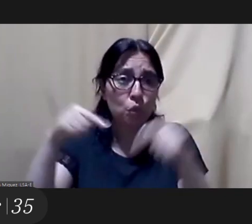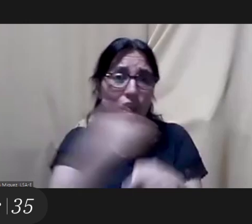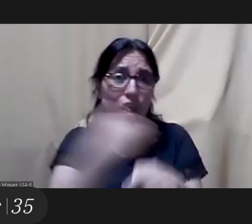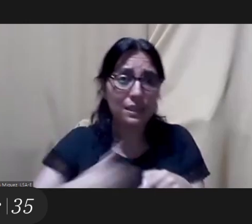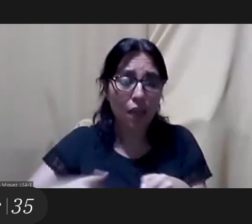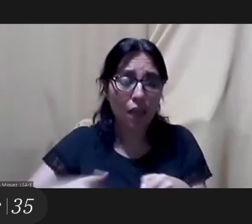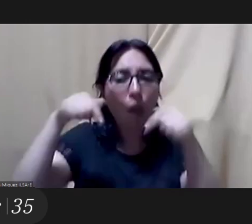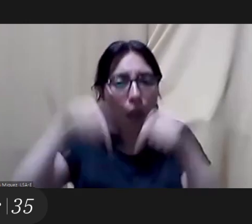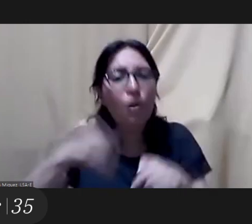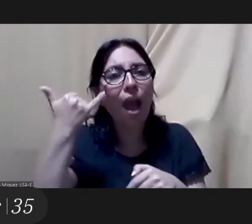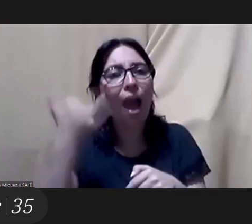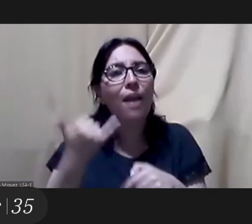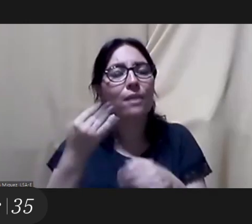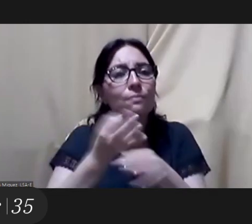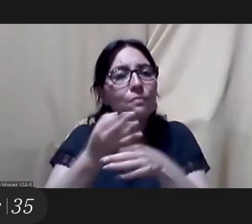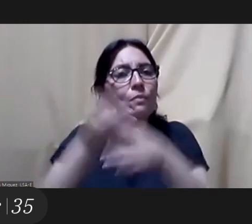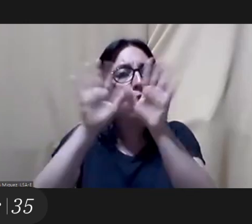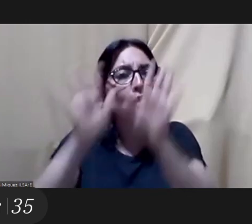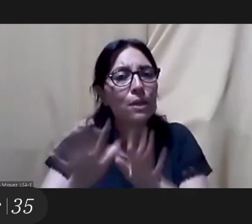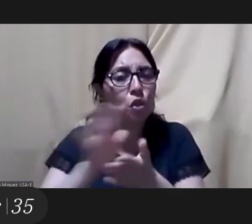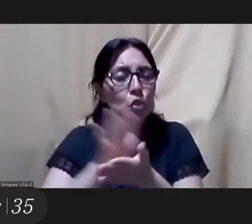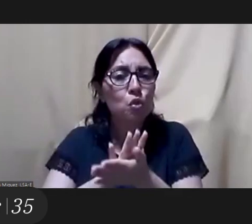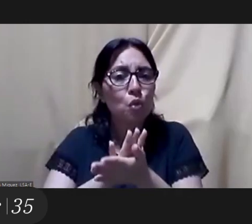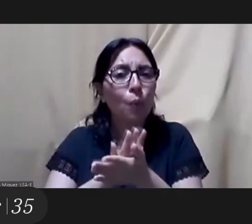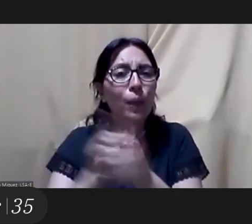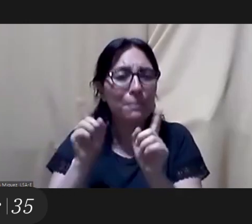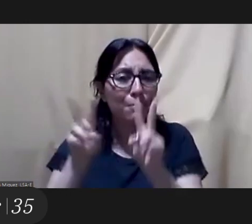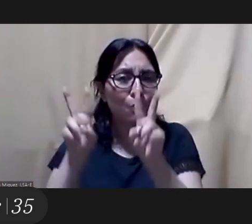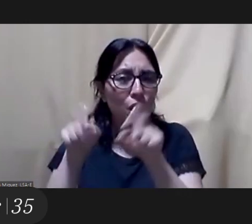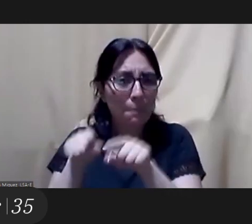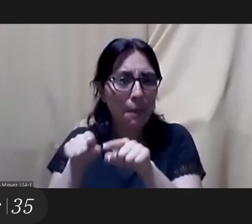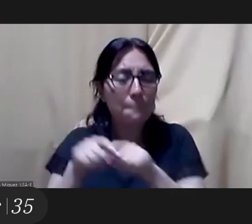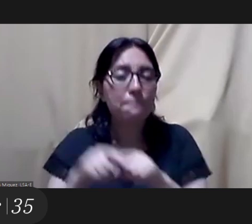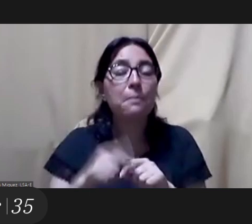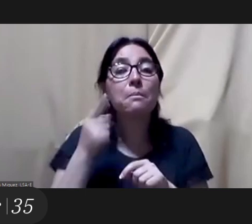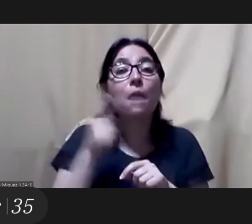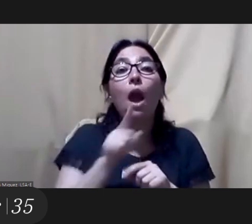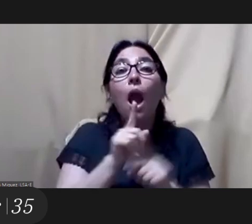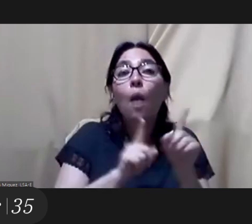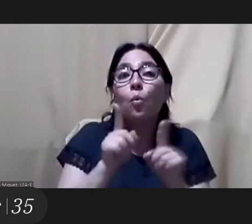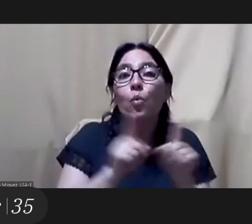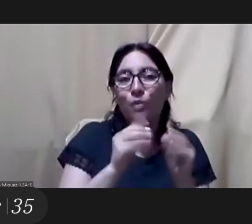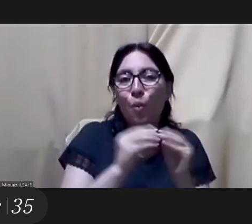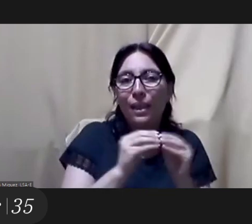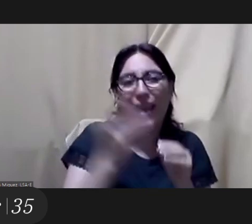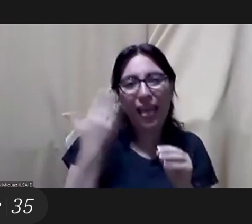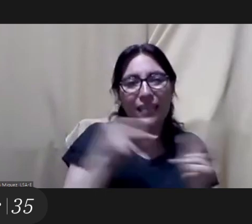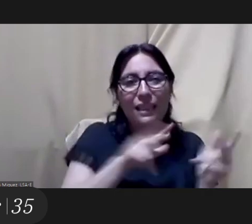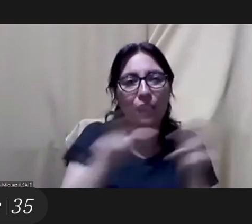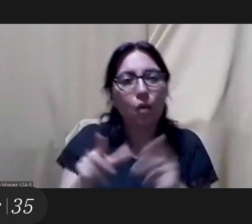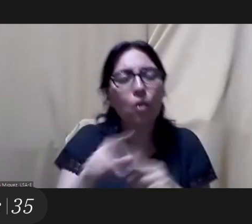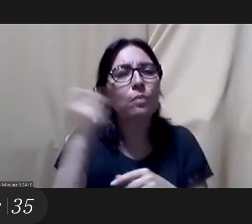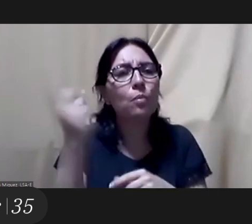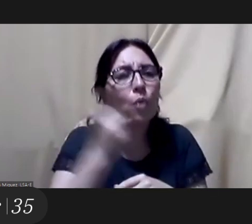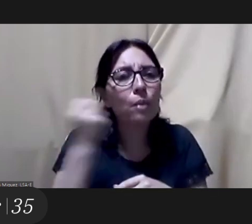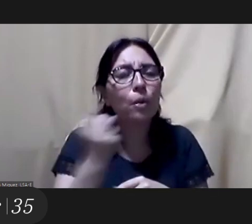state institutions are being trade with gender perspective but i wanted to mention as it